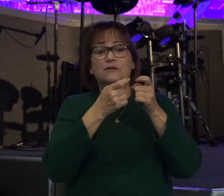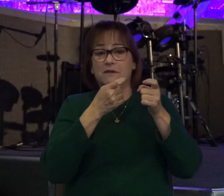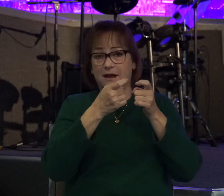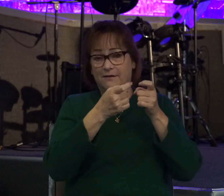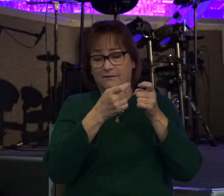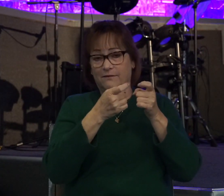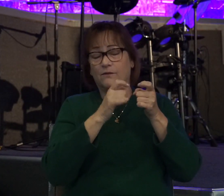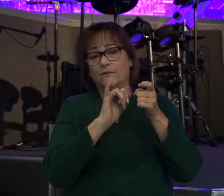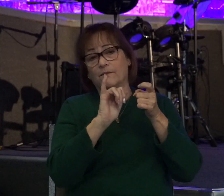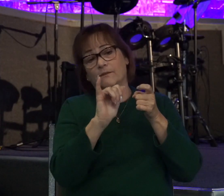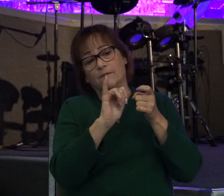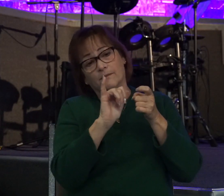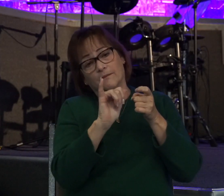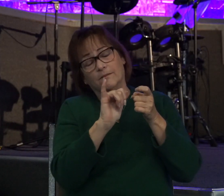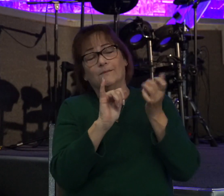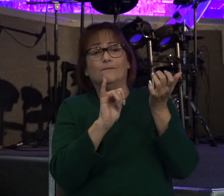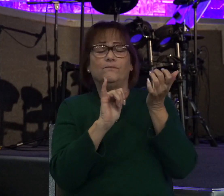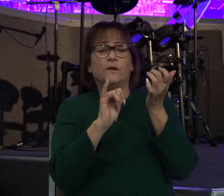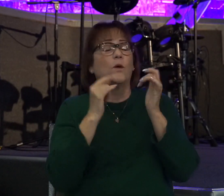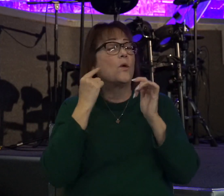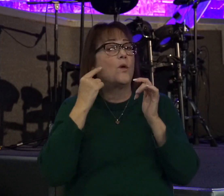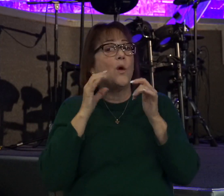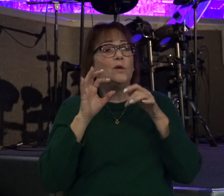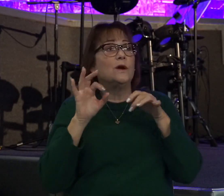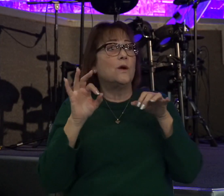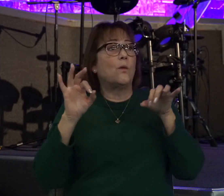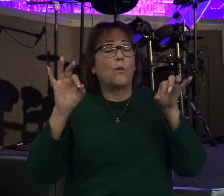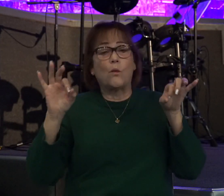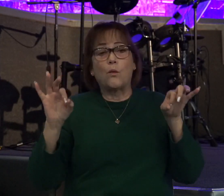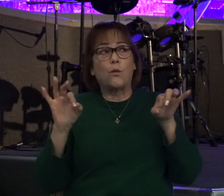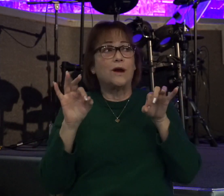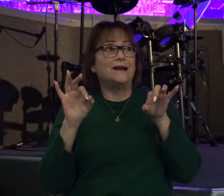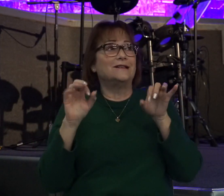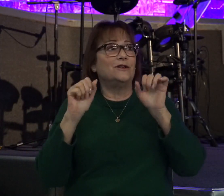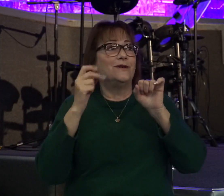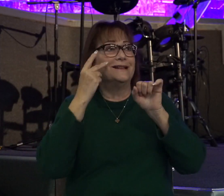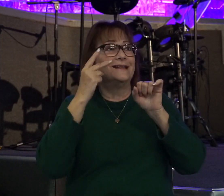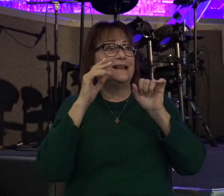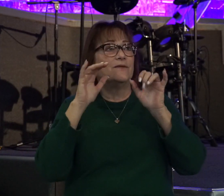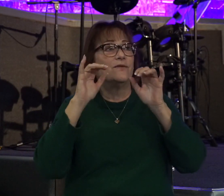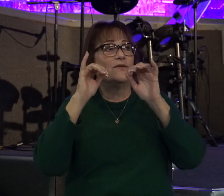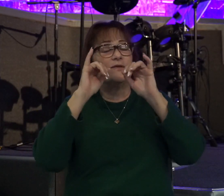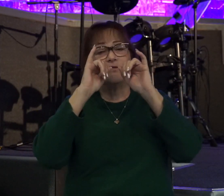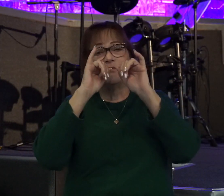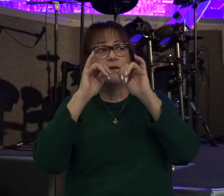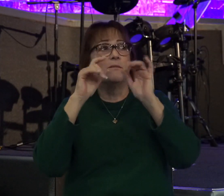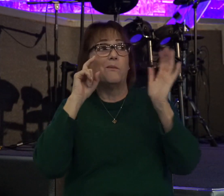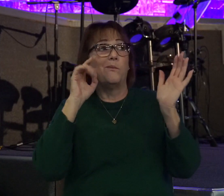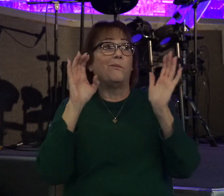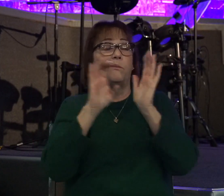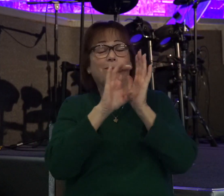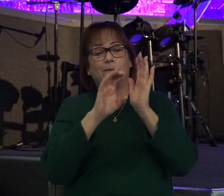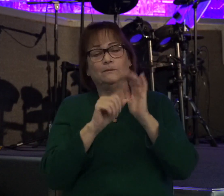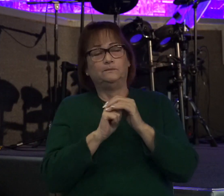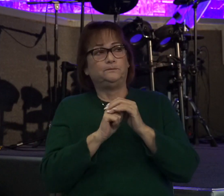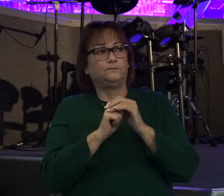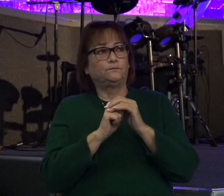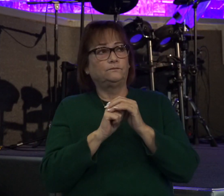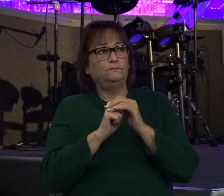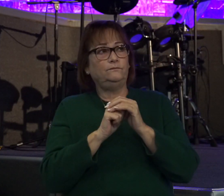Okay? There were golden rings on the side. You can see it there in that image. And if the Ark was to be transported,